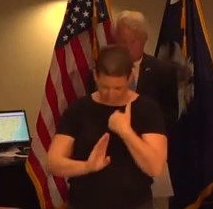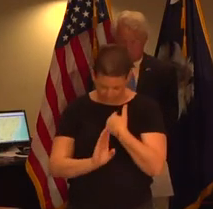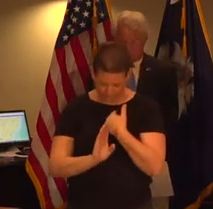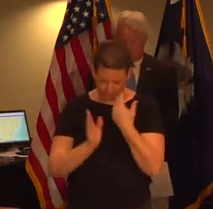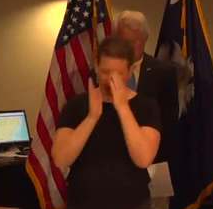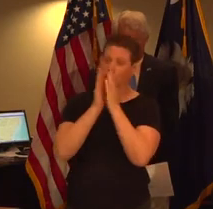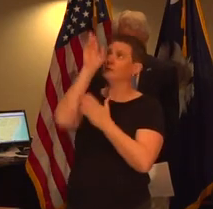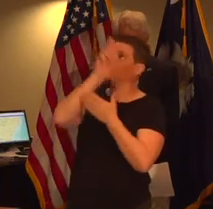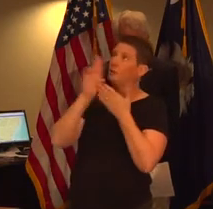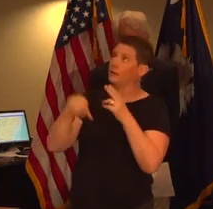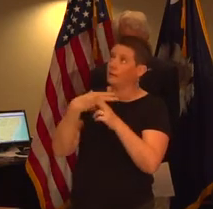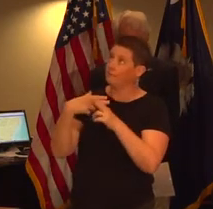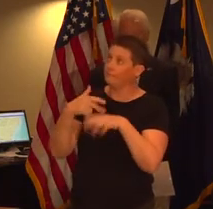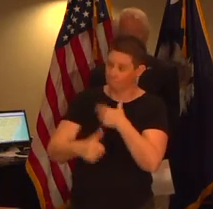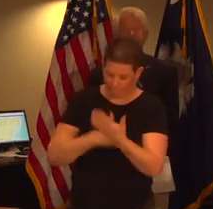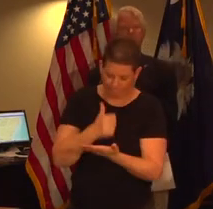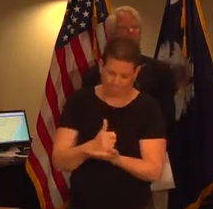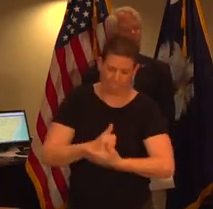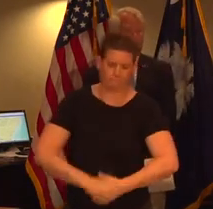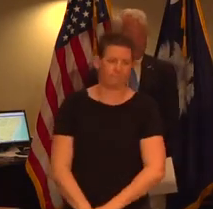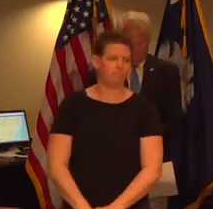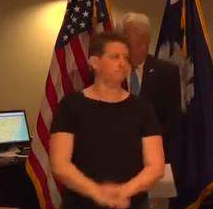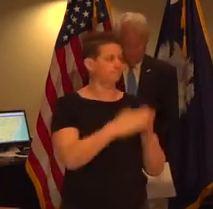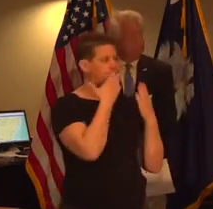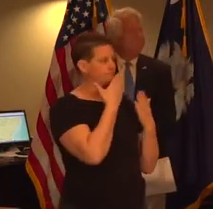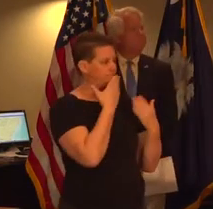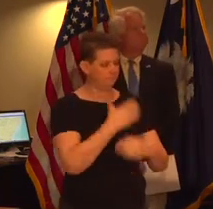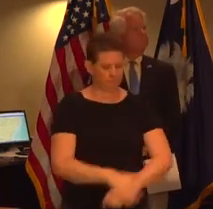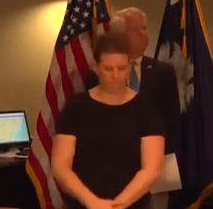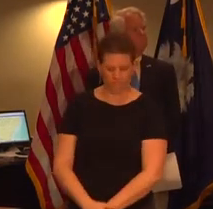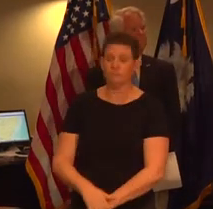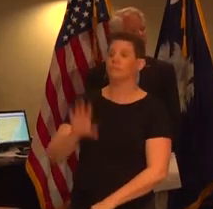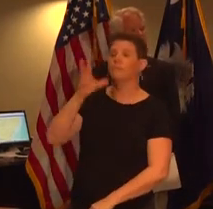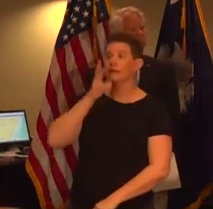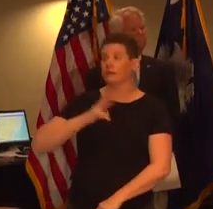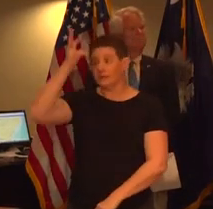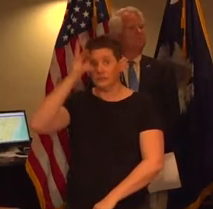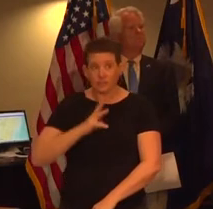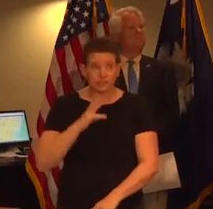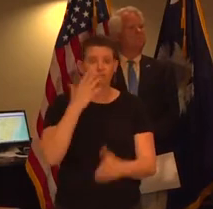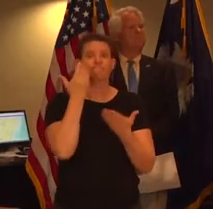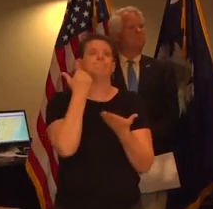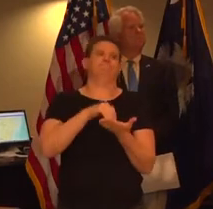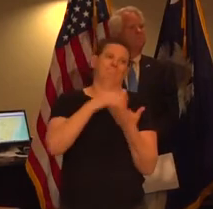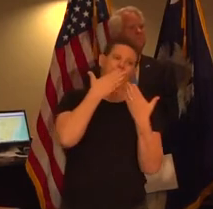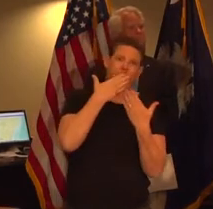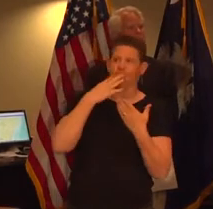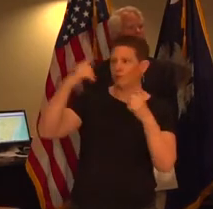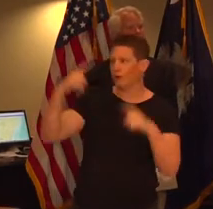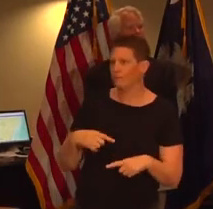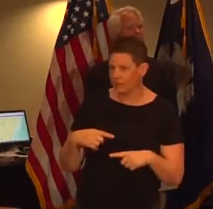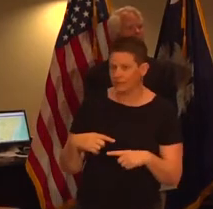this in your holy name amen thank you ladies and gentlemen again i thank you for being here